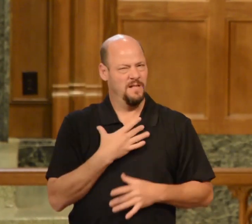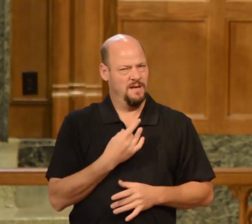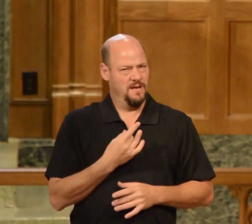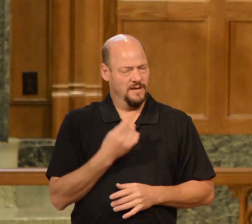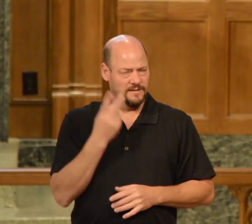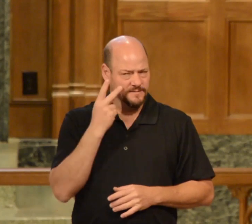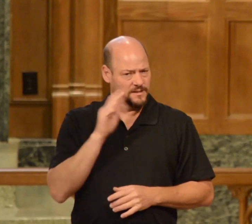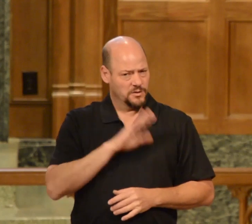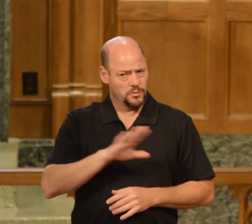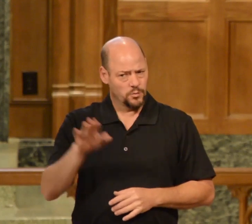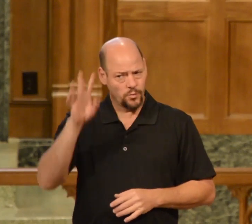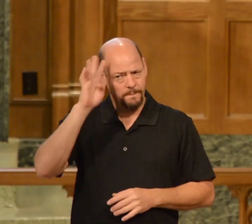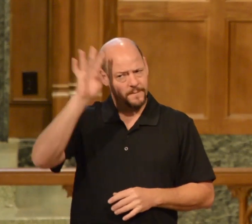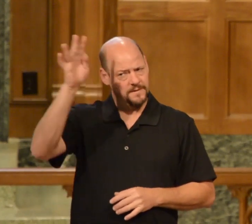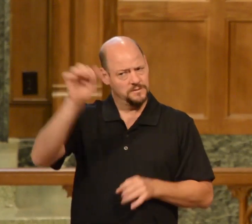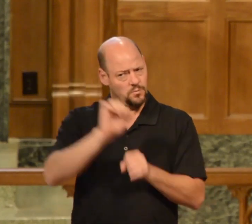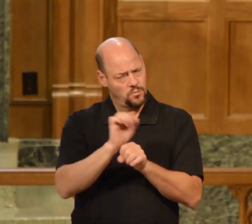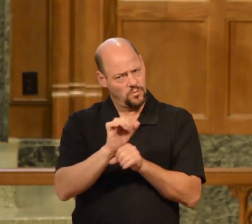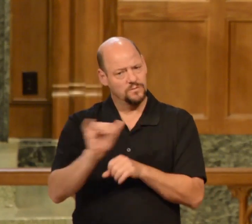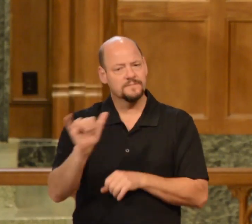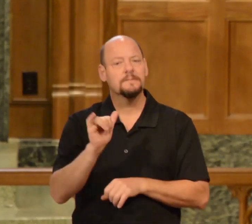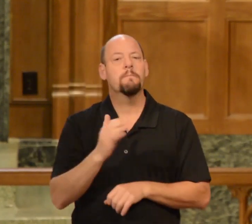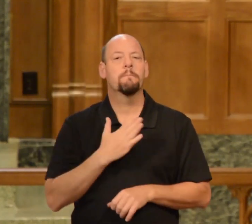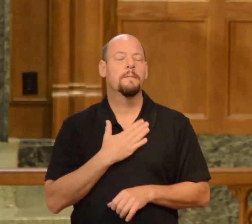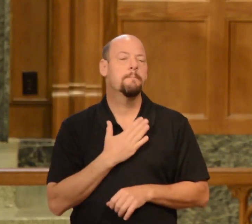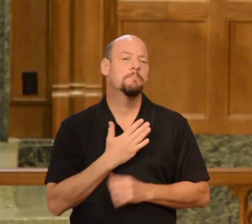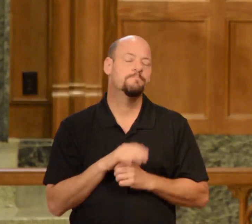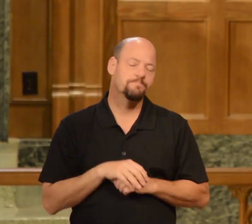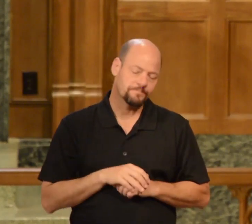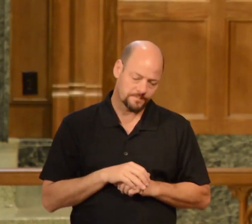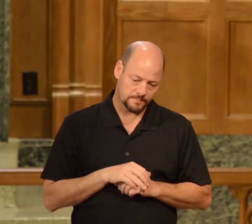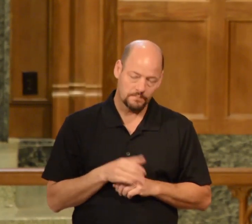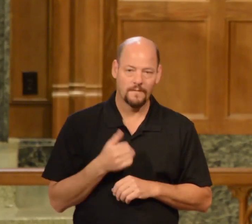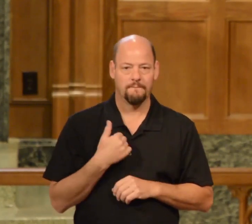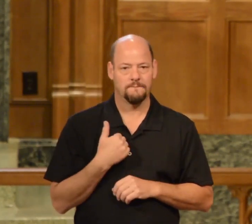this works for your imagination like it does for mine. You know, they have these